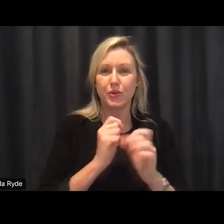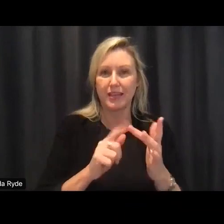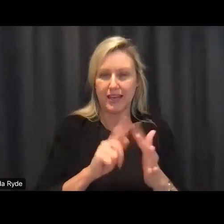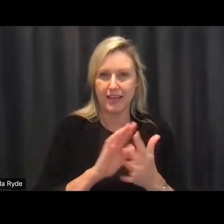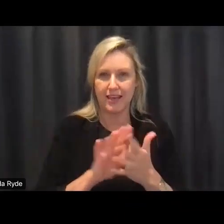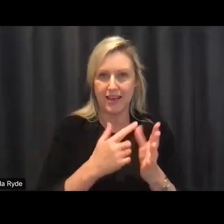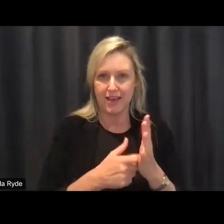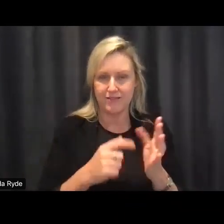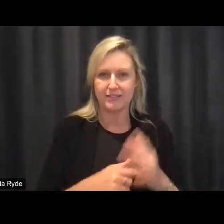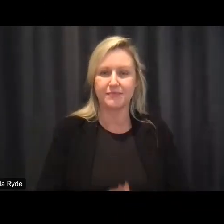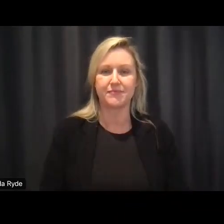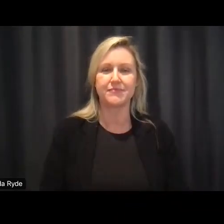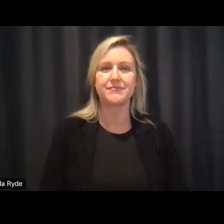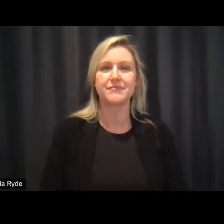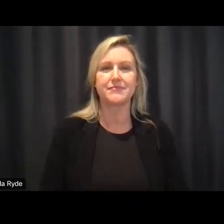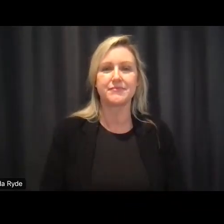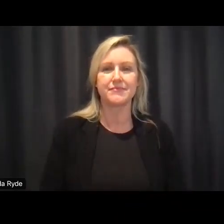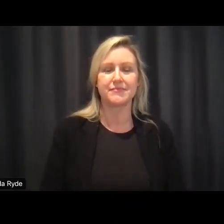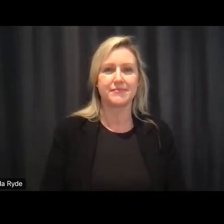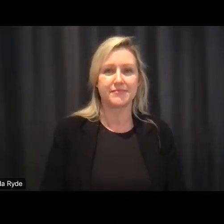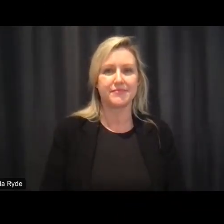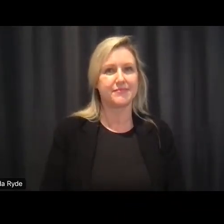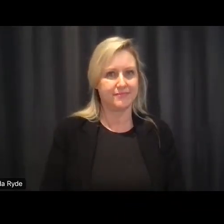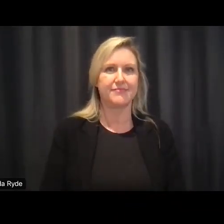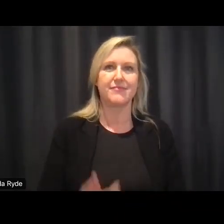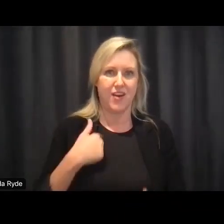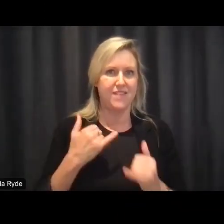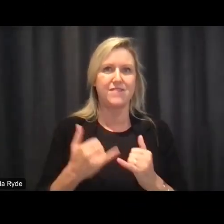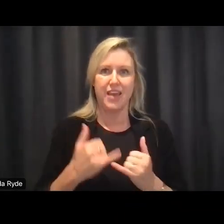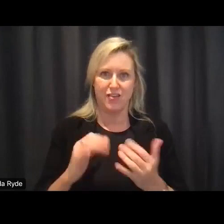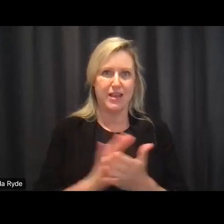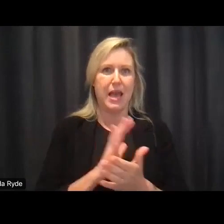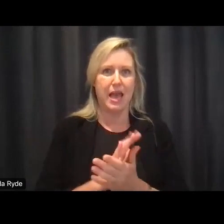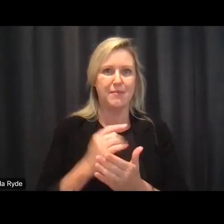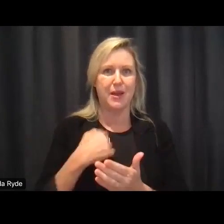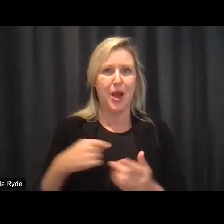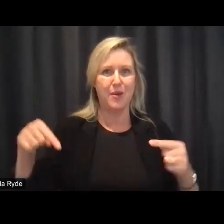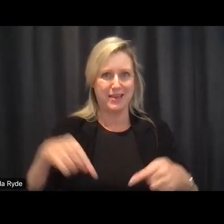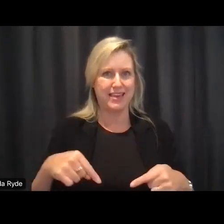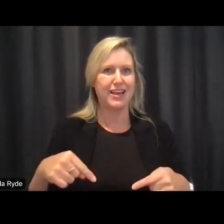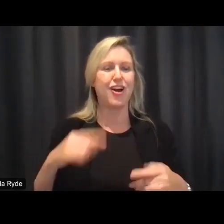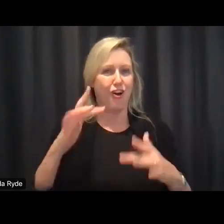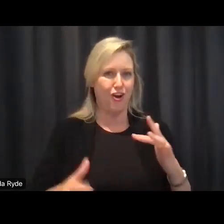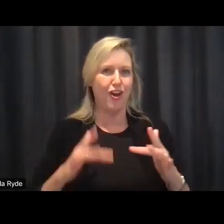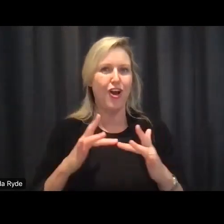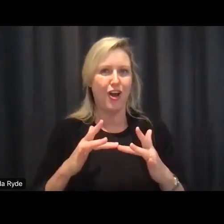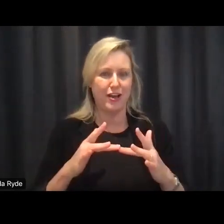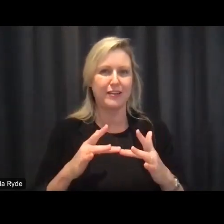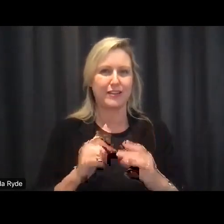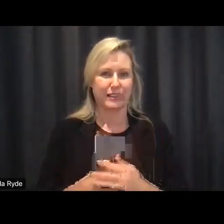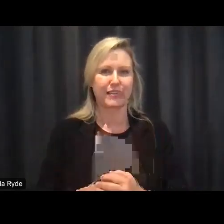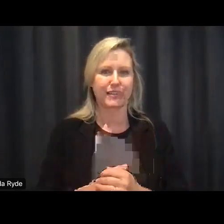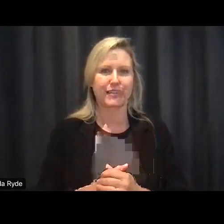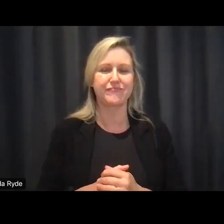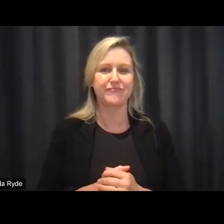first of all i'm super happy to be with everyone here online super super happy and i'm in canberra